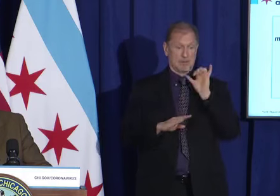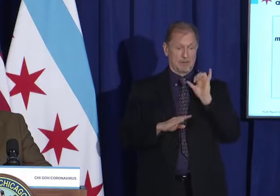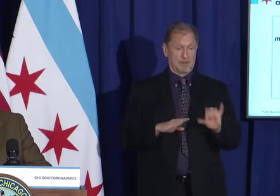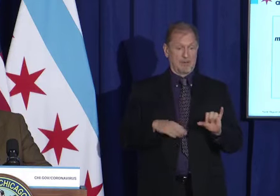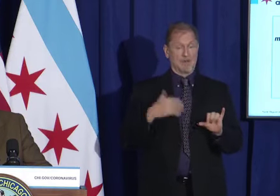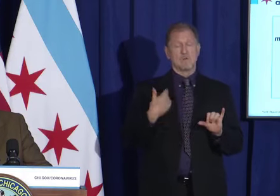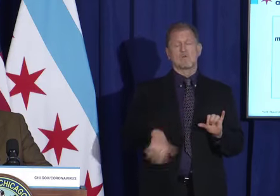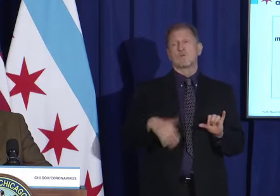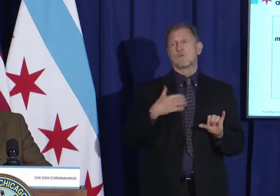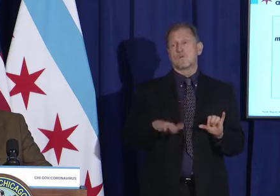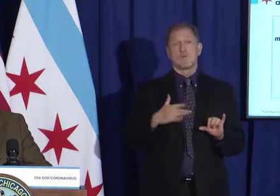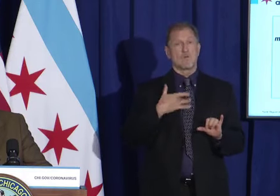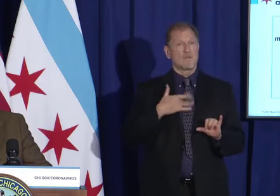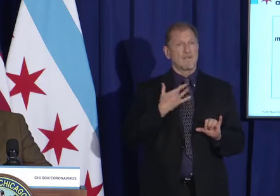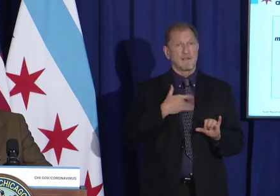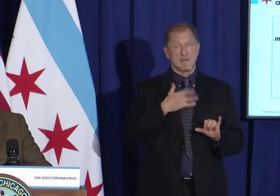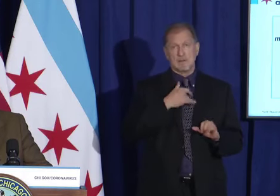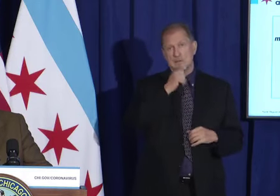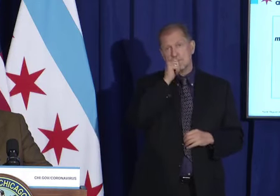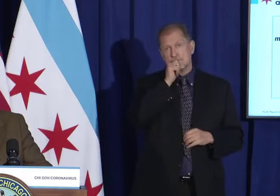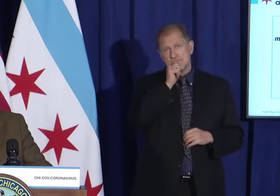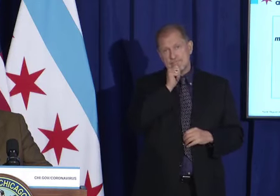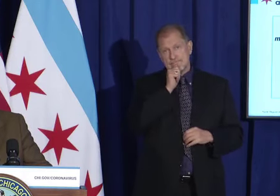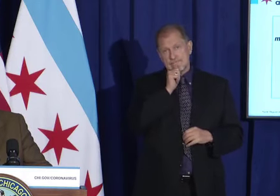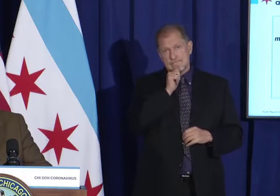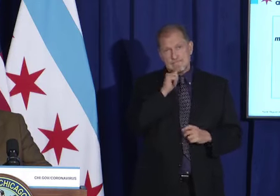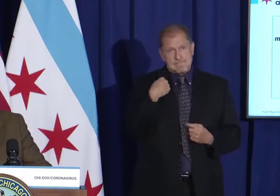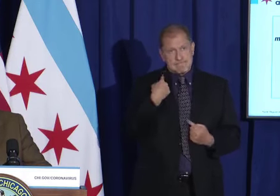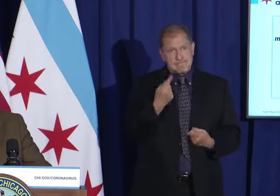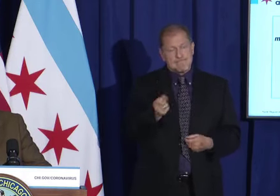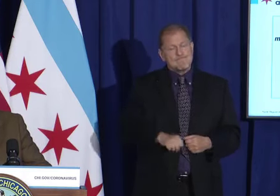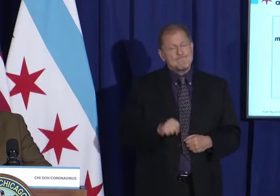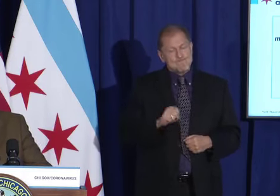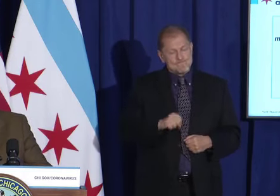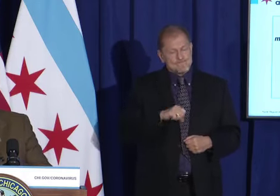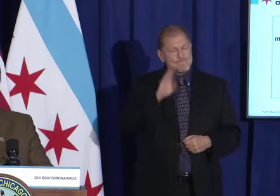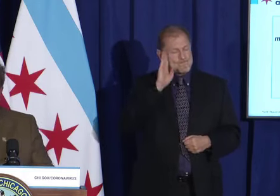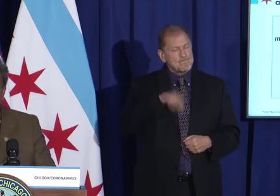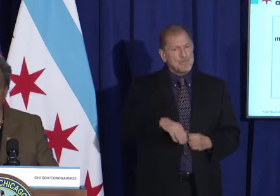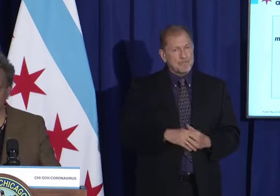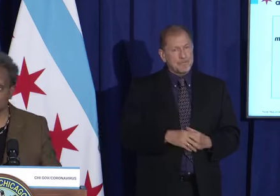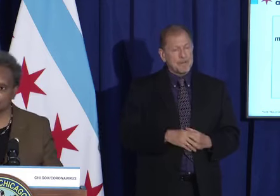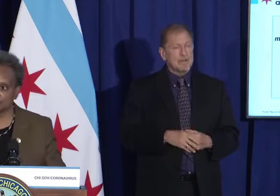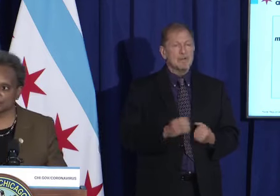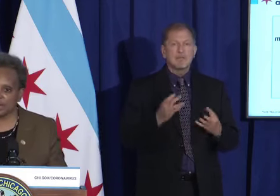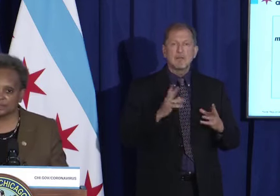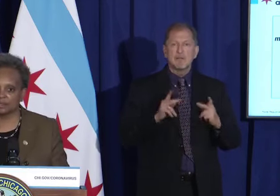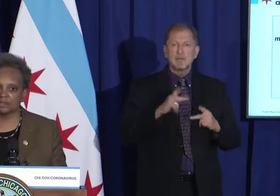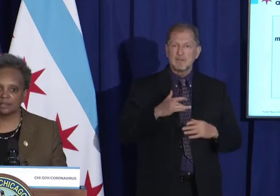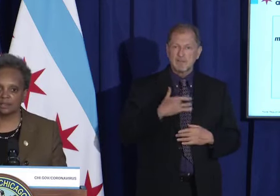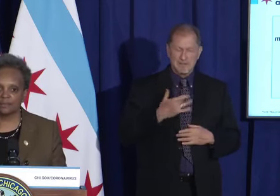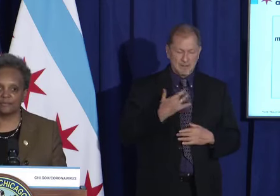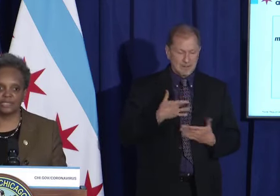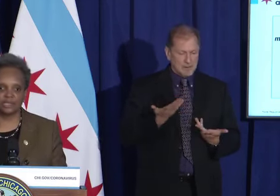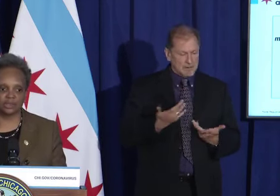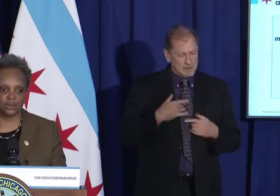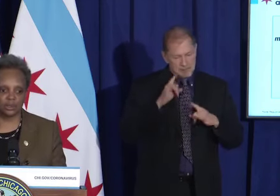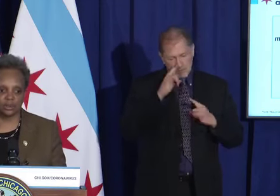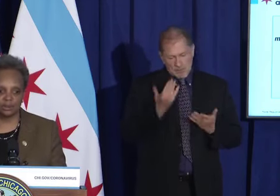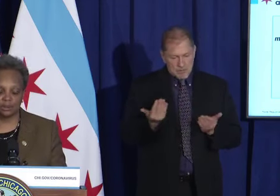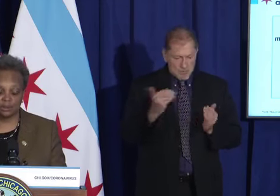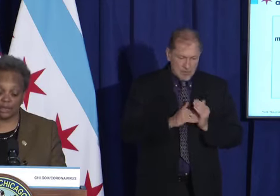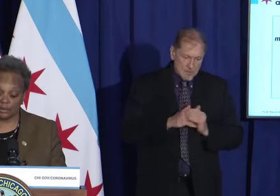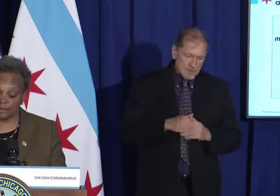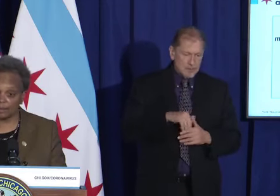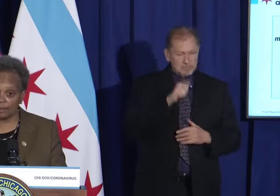all of us to the limit. I know that many people are tired and exhausted. The fatigue is